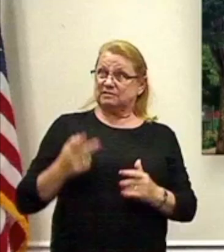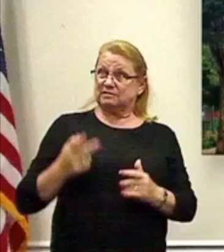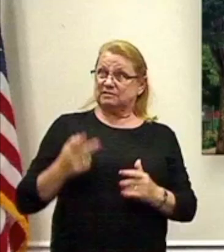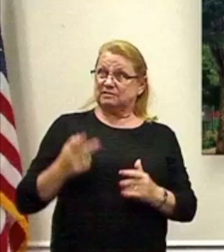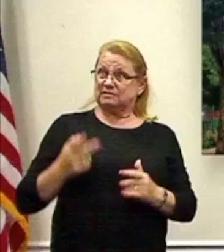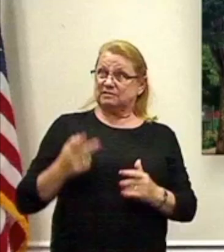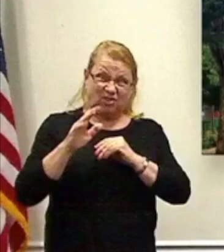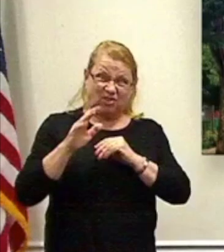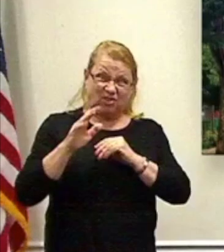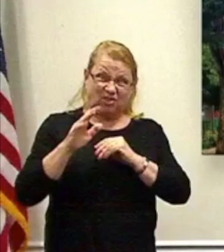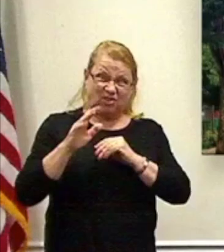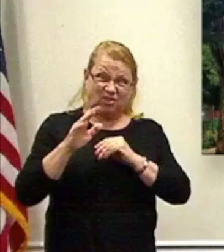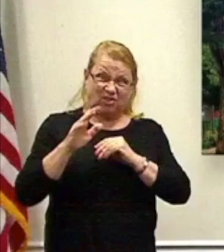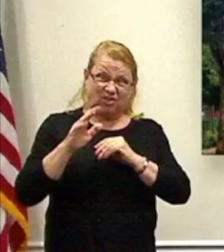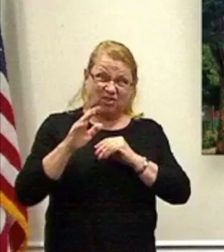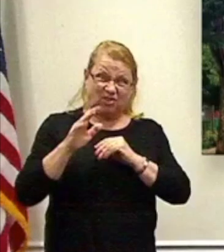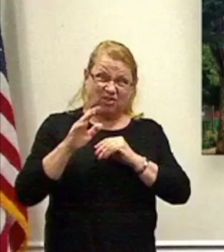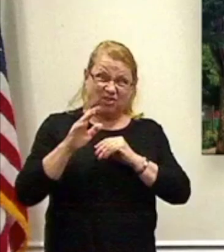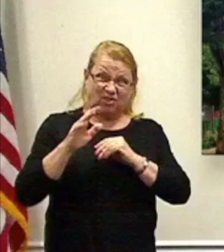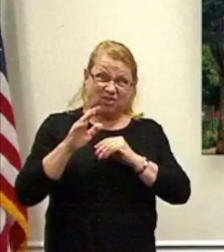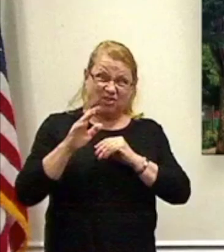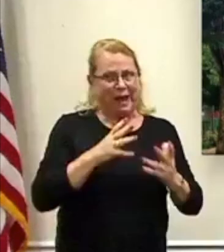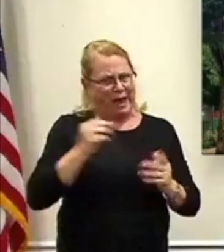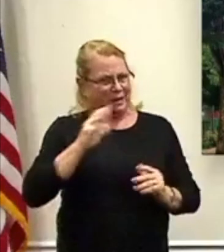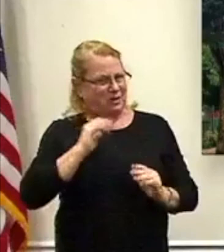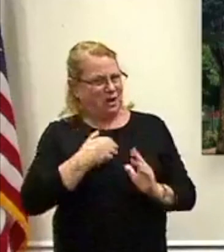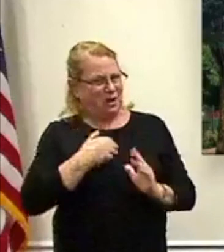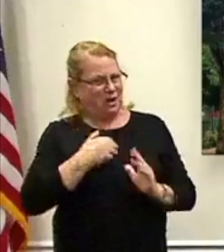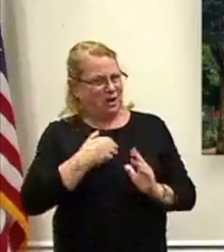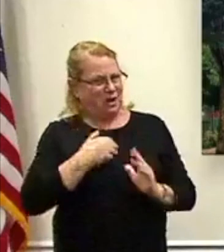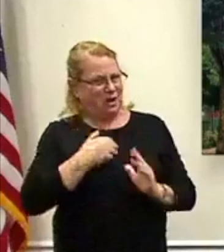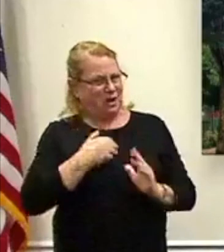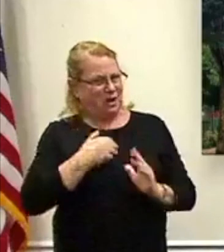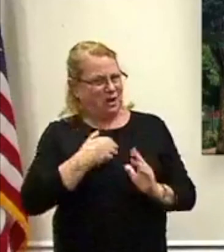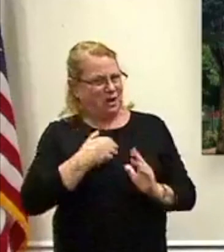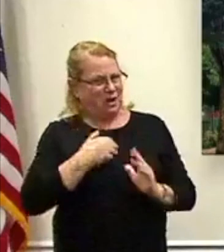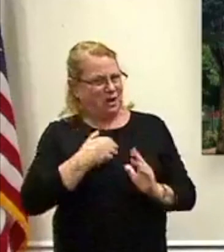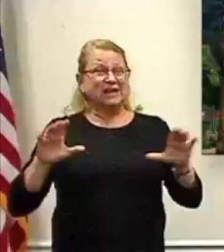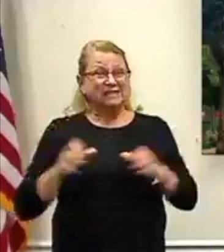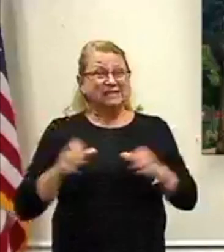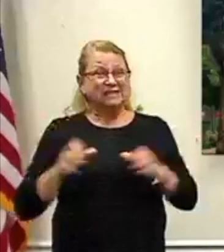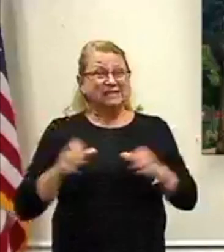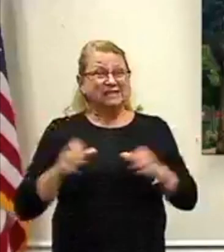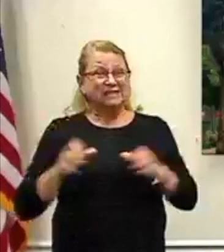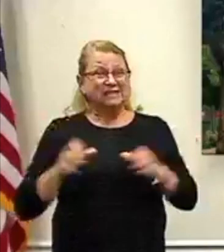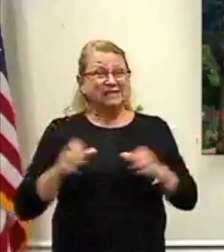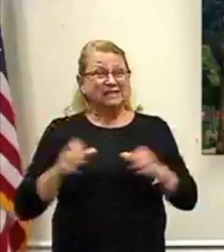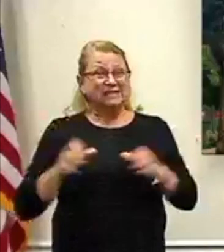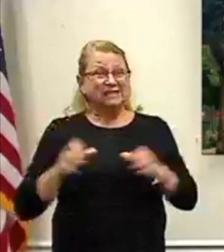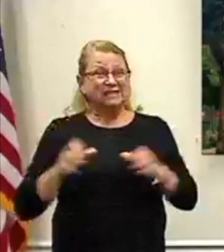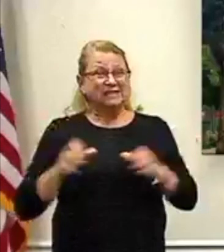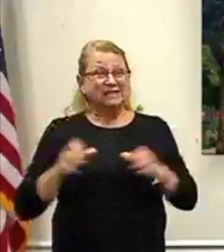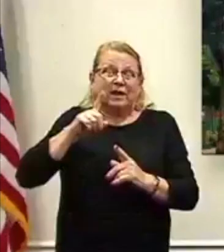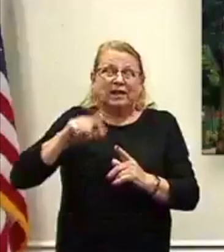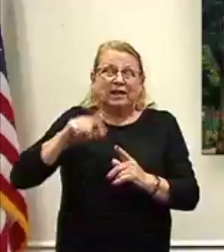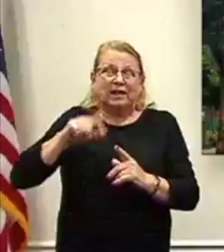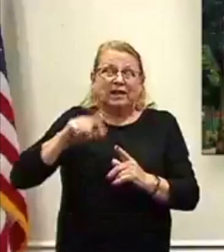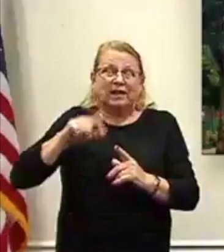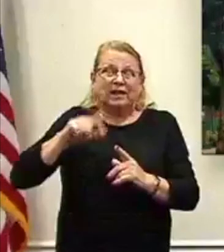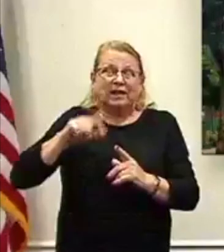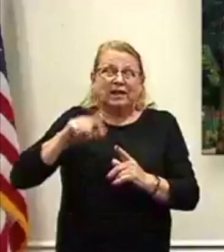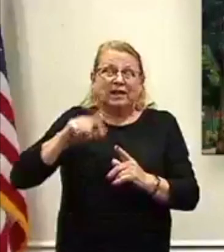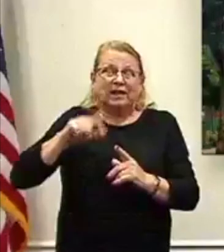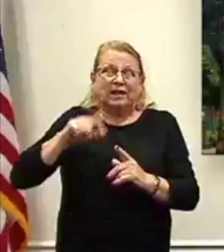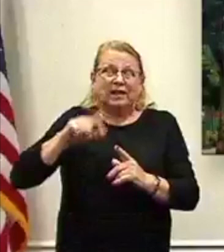state. The issue with consolidation of fire departments, fire districts, governments on the county to